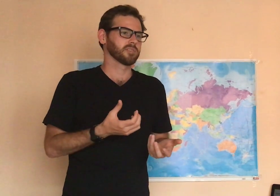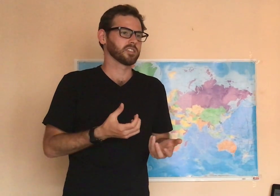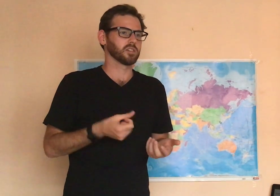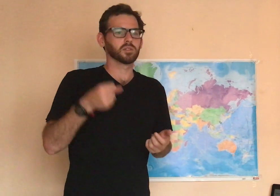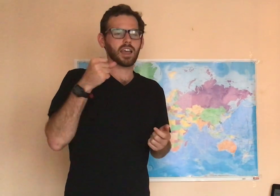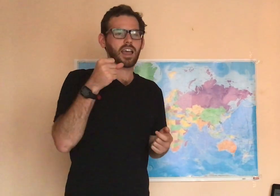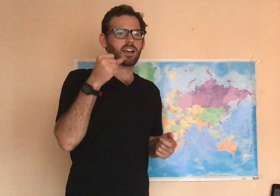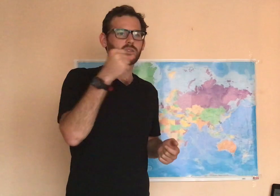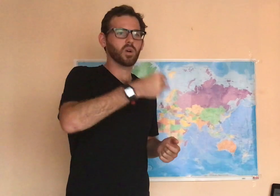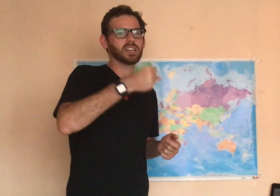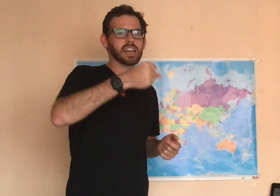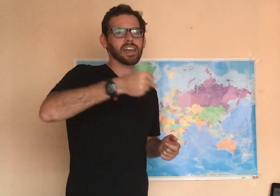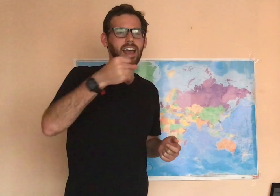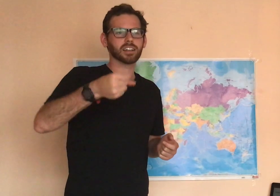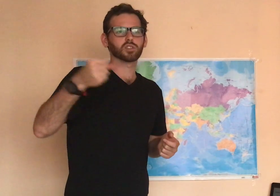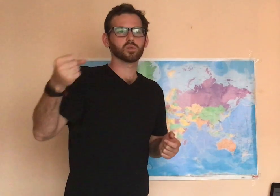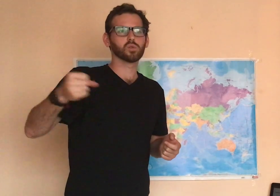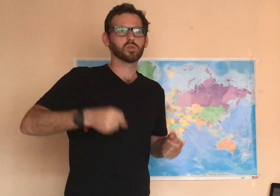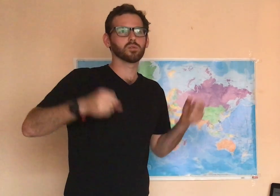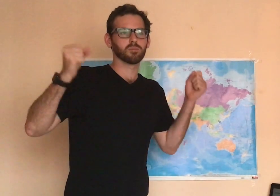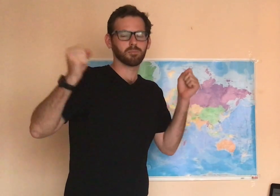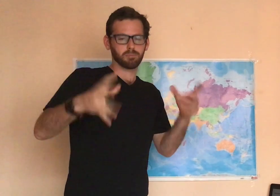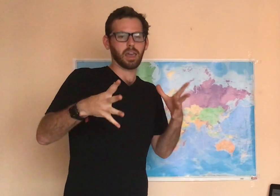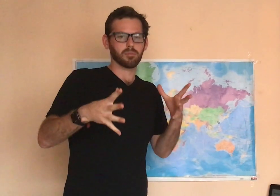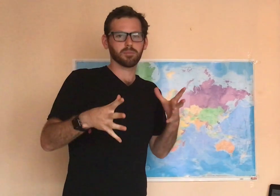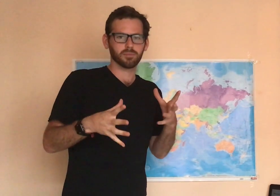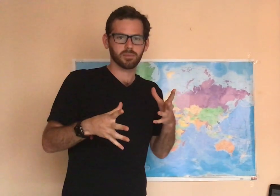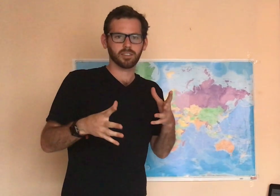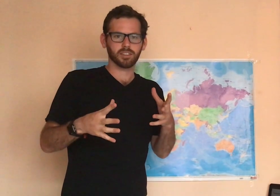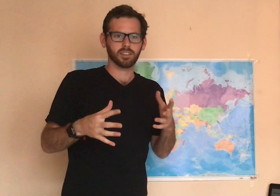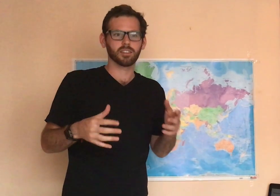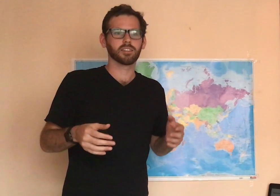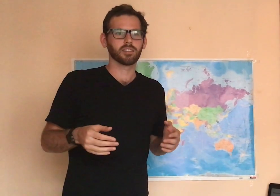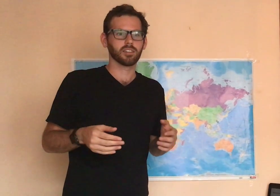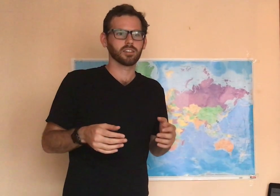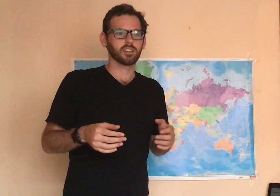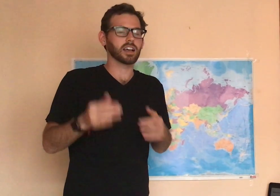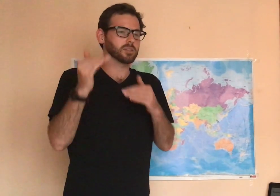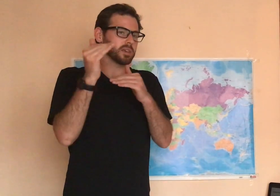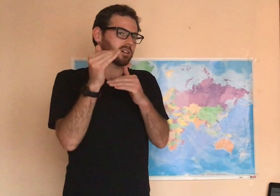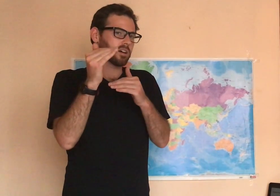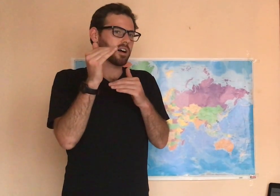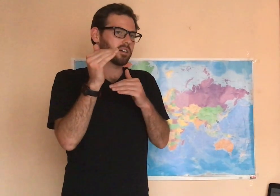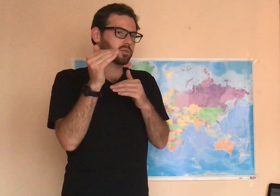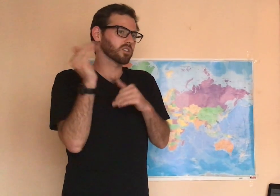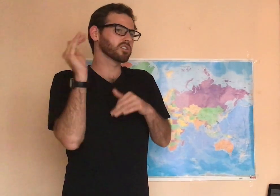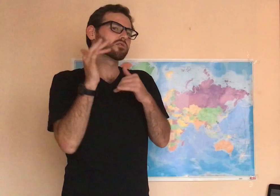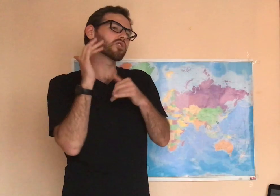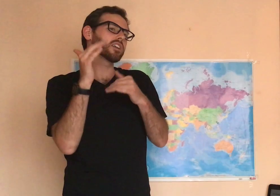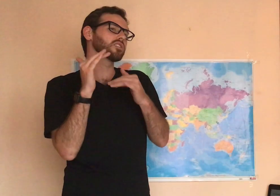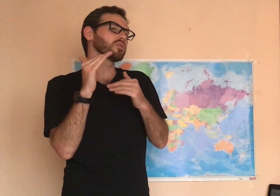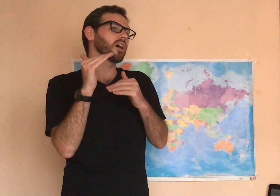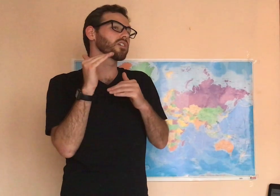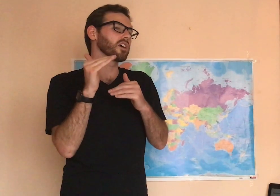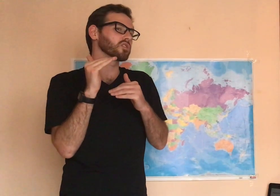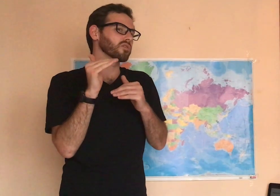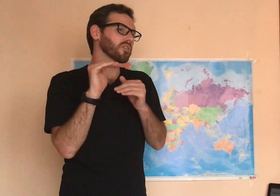So, one day at school. Bam. That has to be. I'm going to try to do under 150